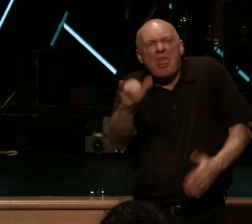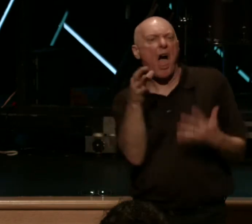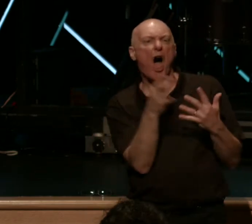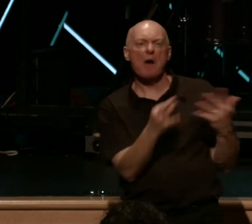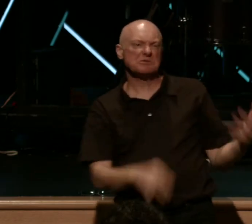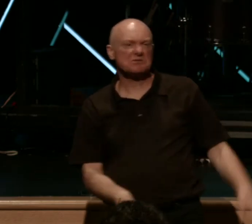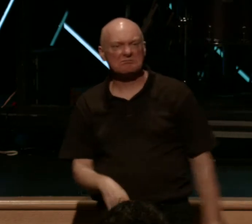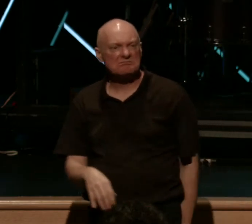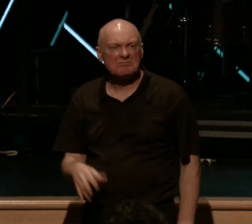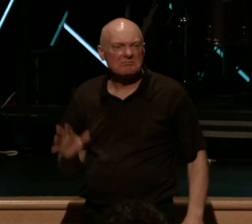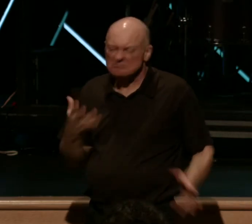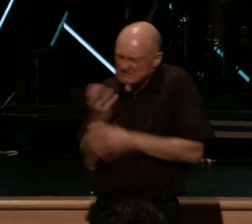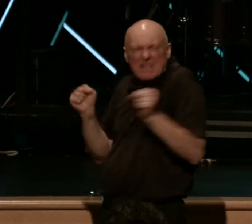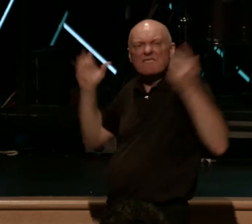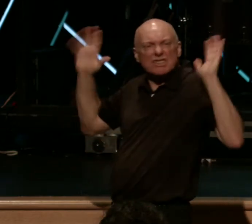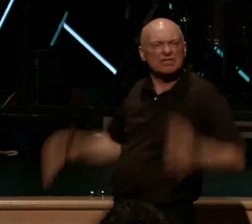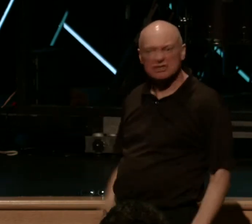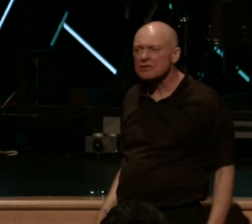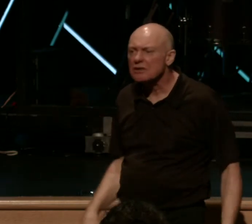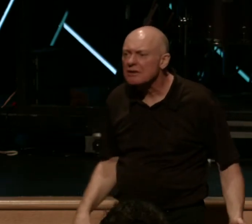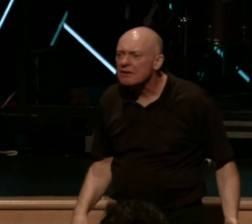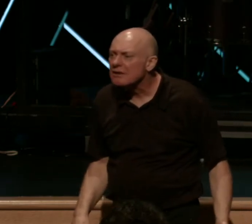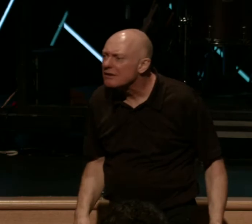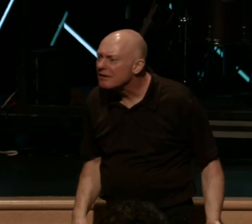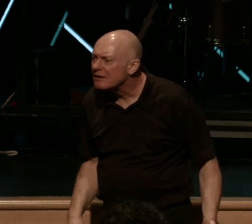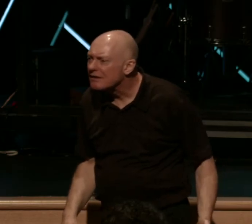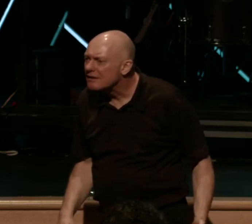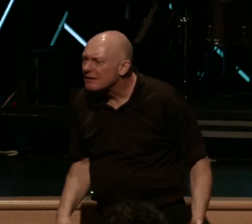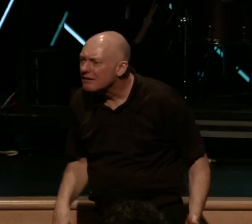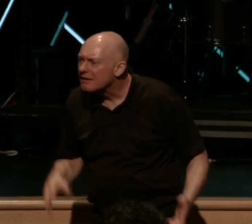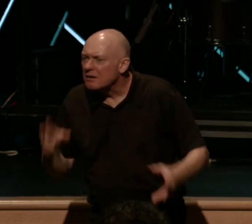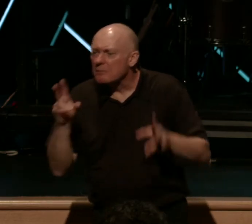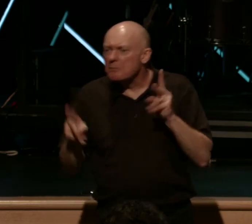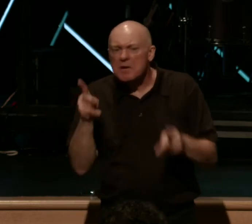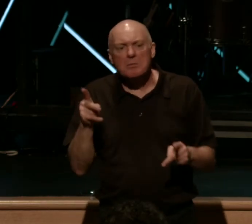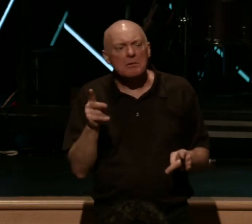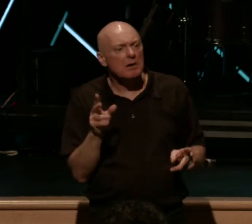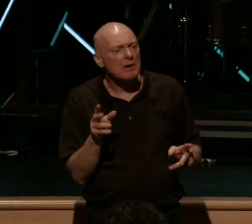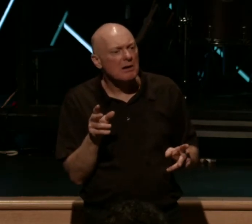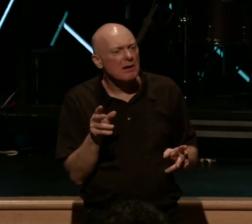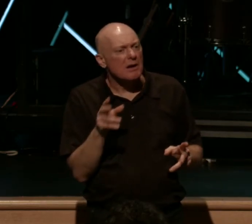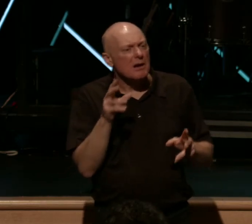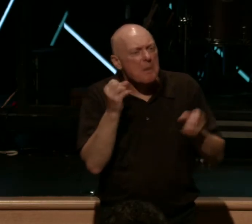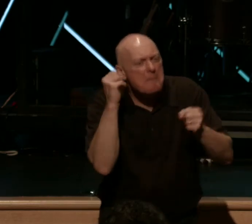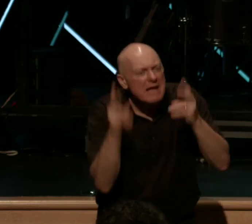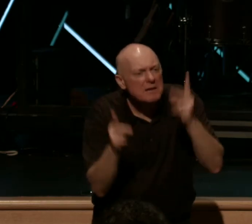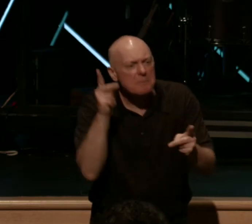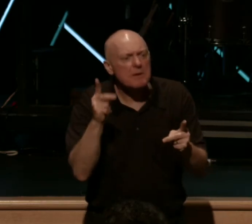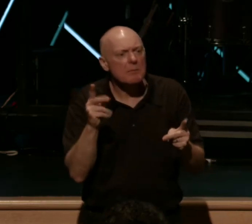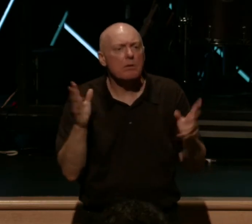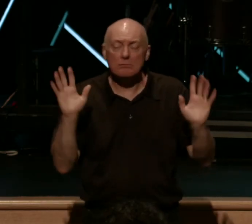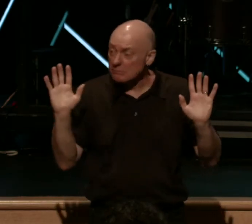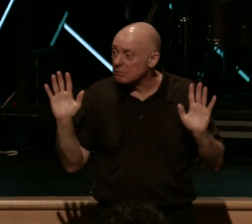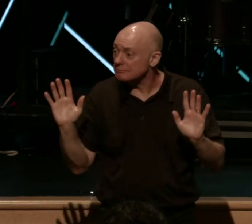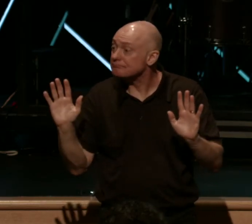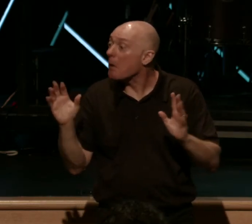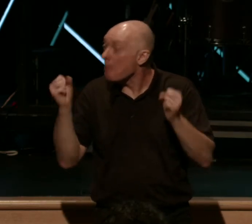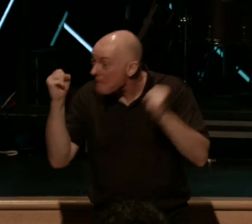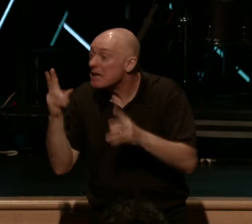wonder, I mean, we live in a day and age where Christians, or salvation is essential, following Jesus is optional, where there are well-meaning, identifying Christians, if I could